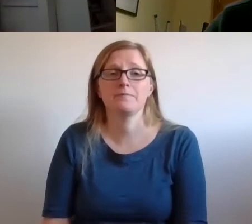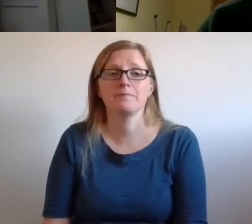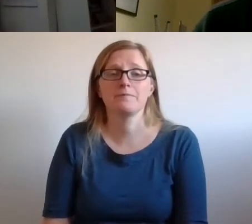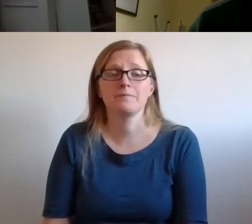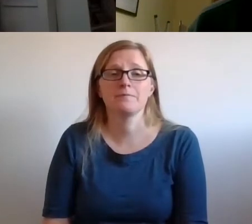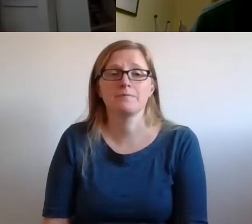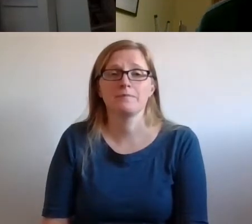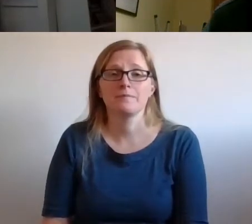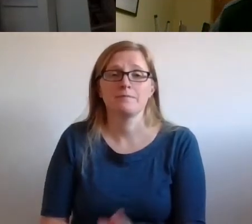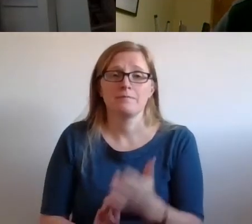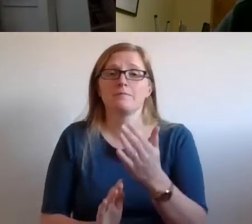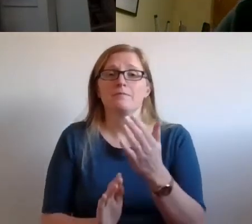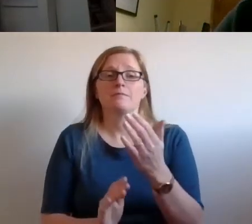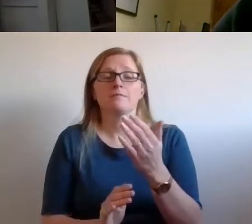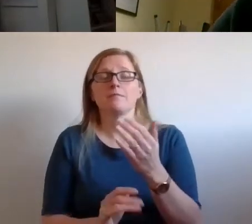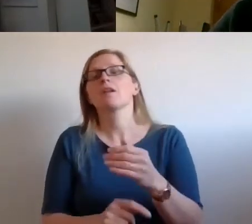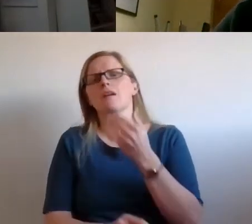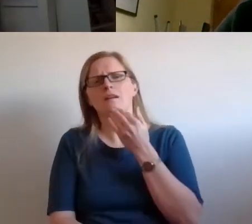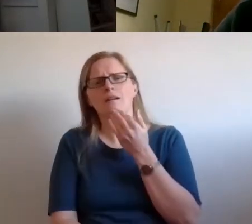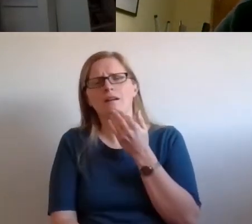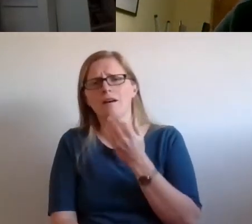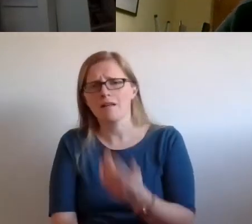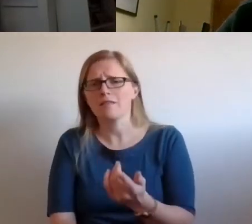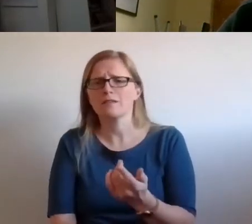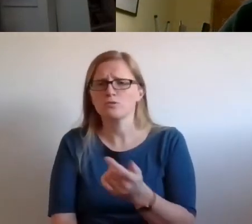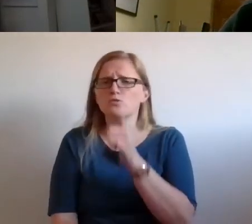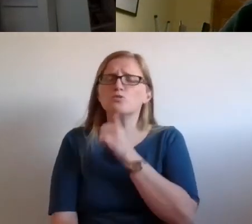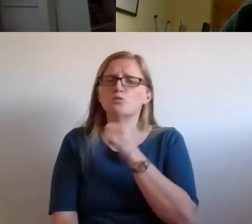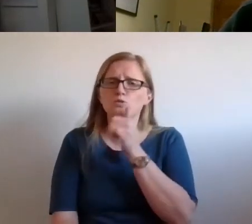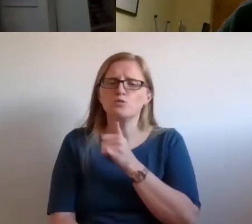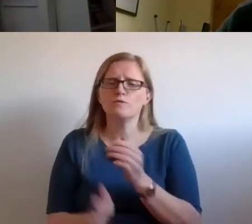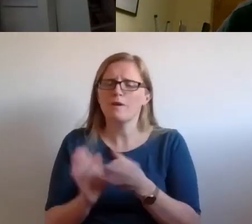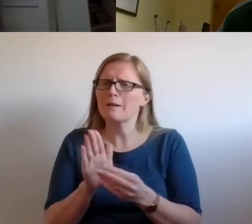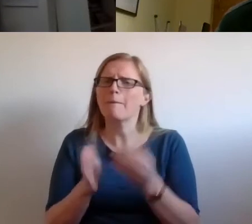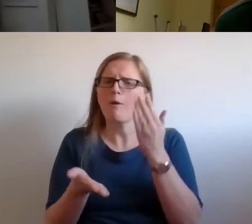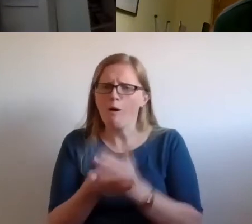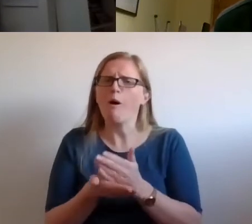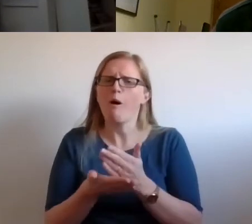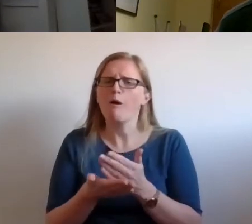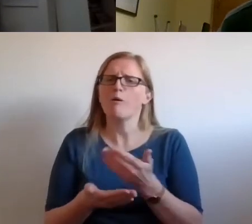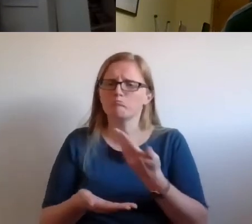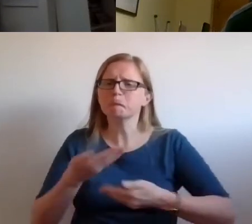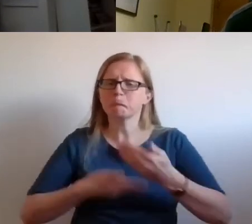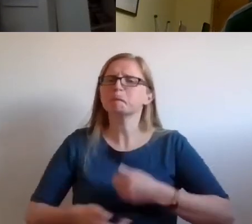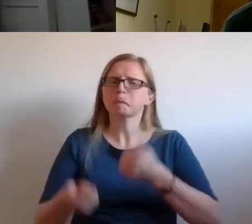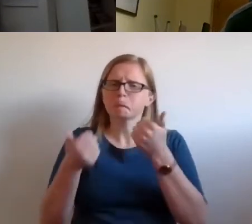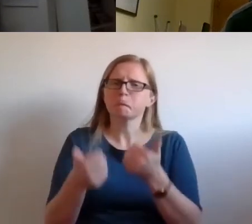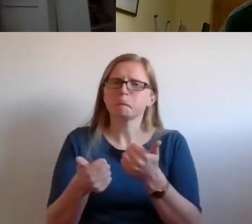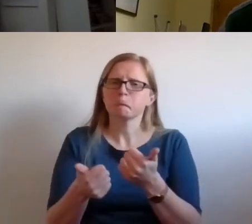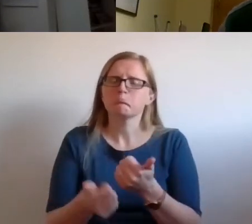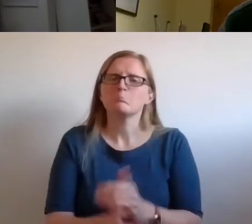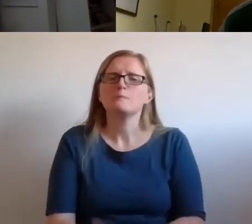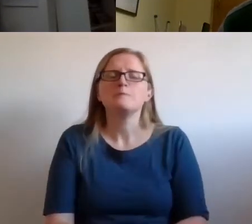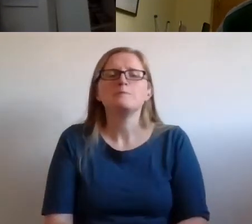Great, thank you. I it's very useful, I think, to have a concrete example like that, isn't it, to flesh out the kind of impact the rights-based approach can have.